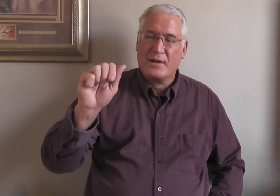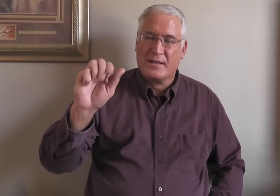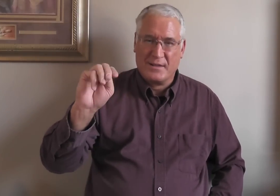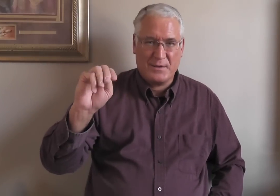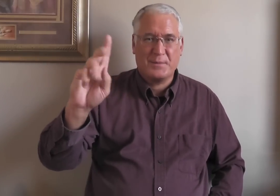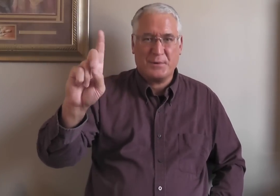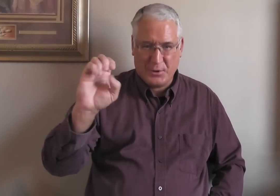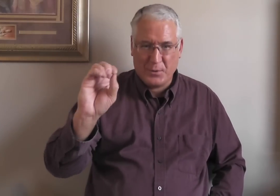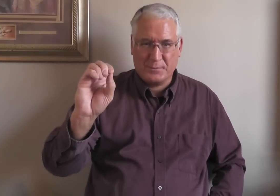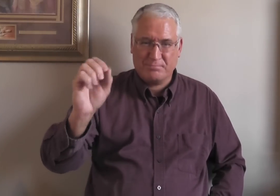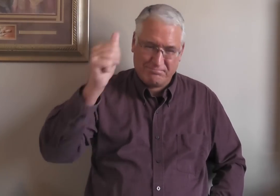Quorum Dio.